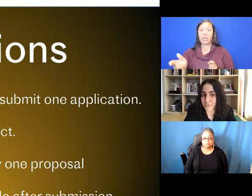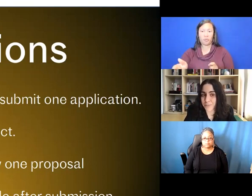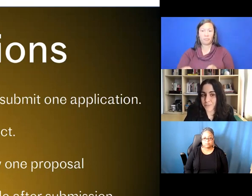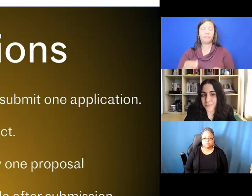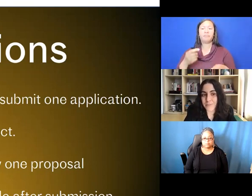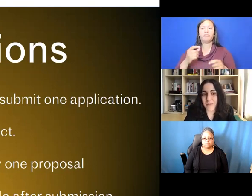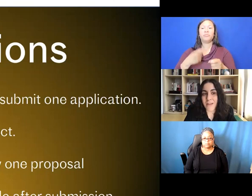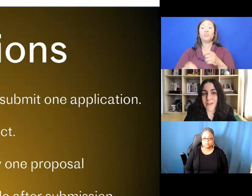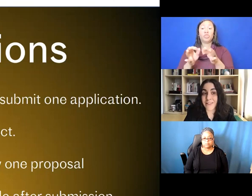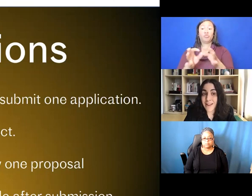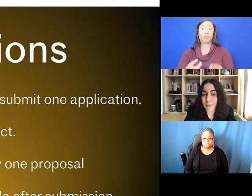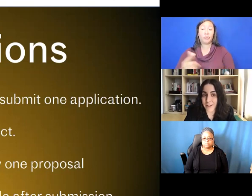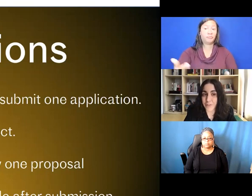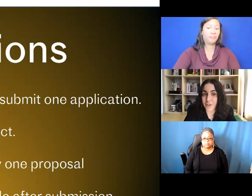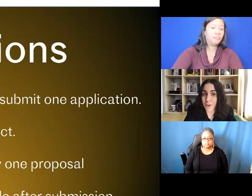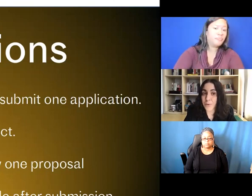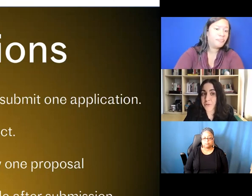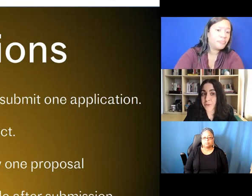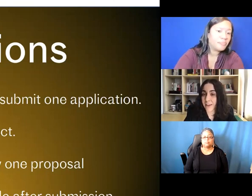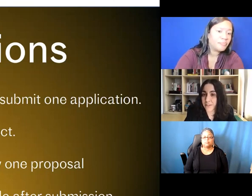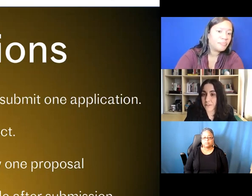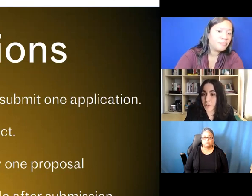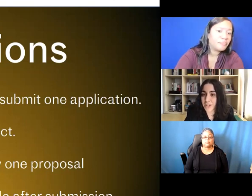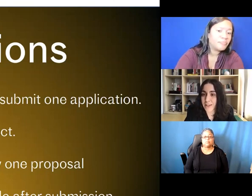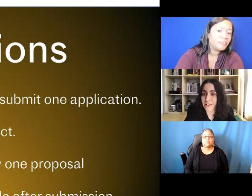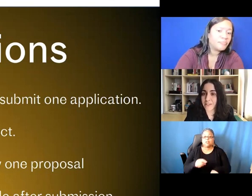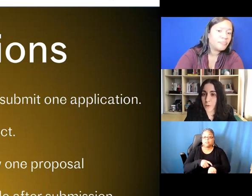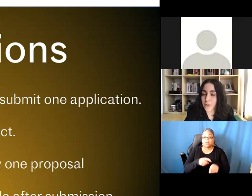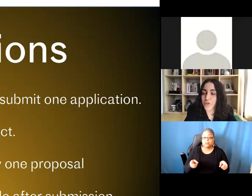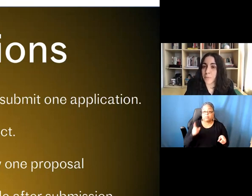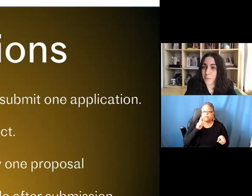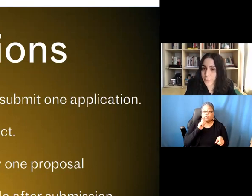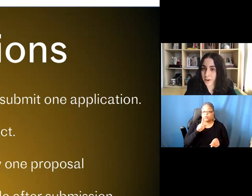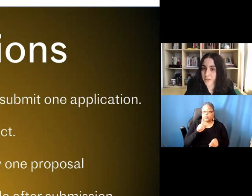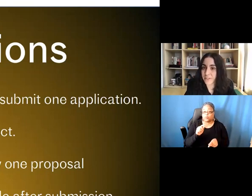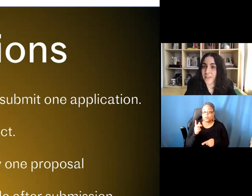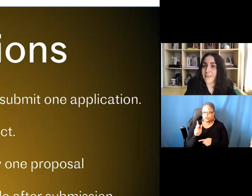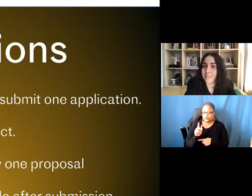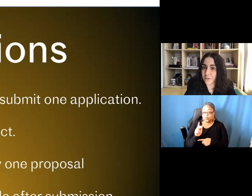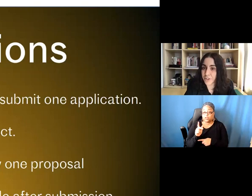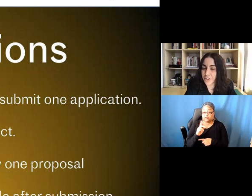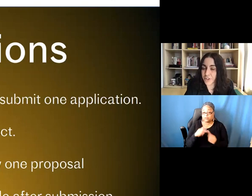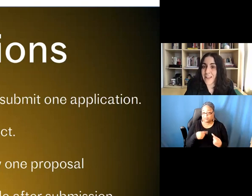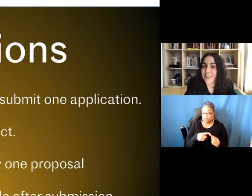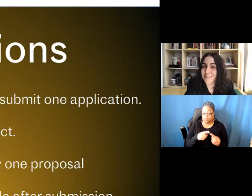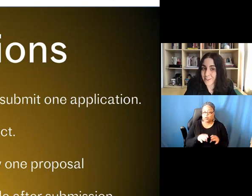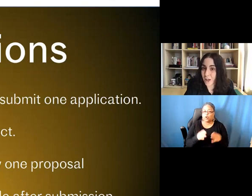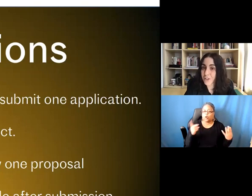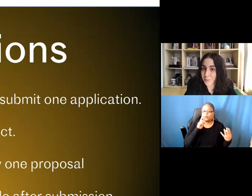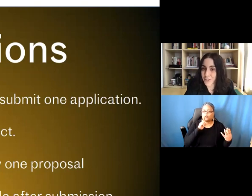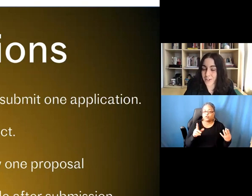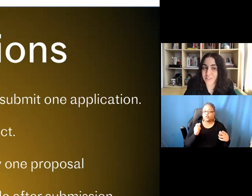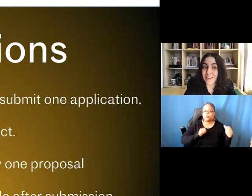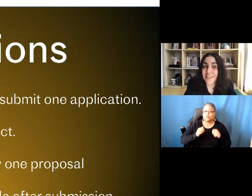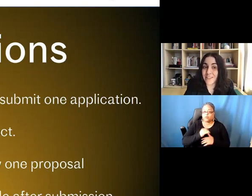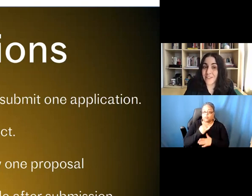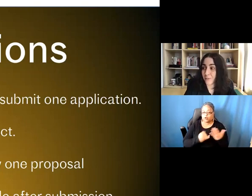The timeline for the 2023 cycle, which again is open to performing arts, literature, and technology